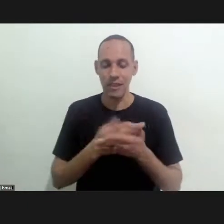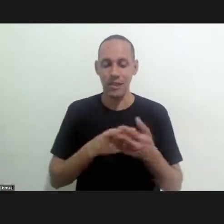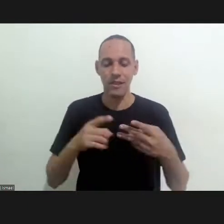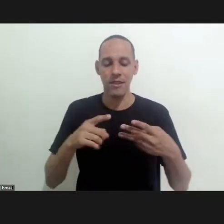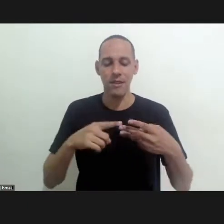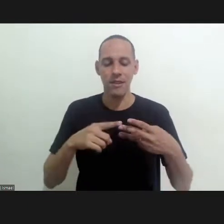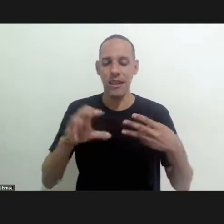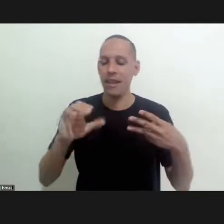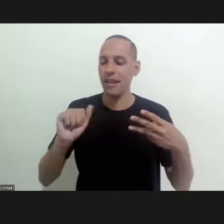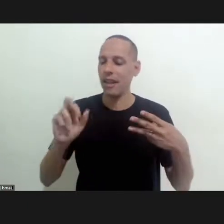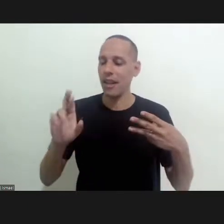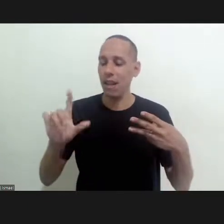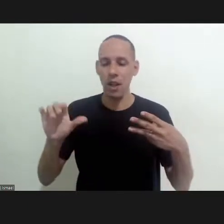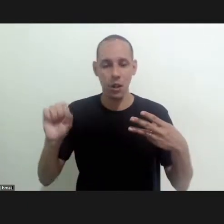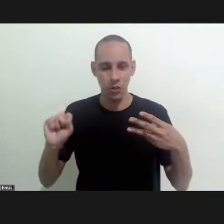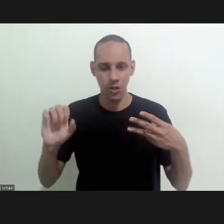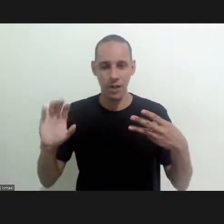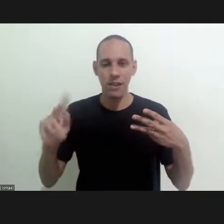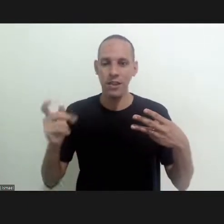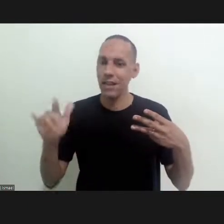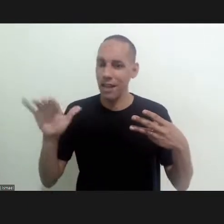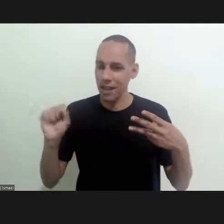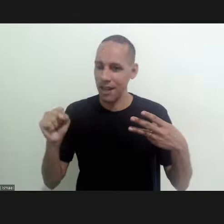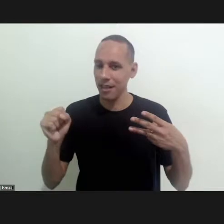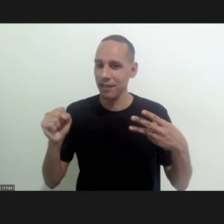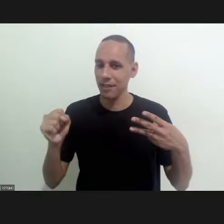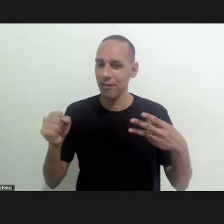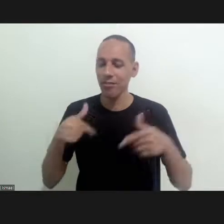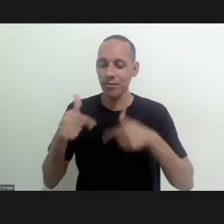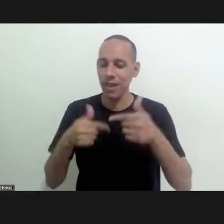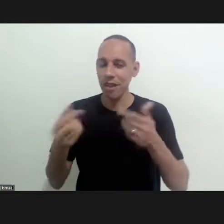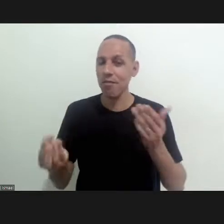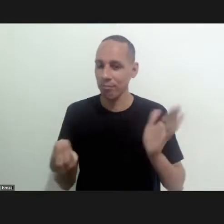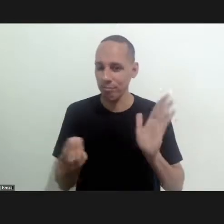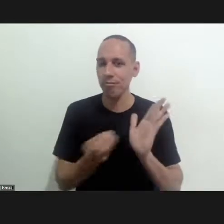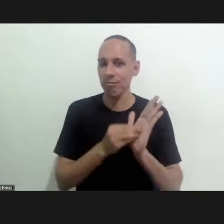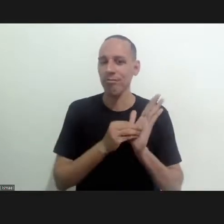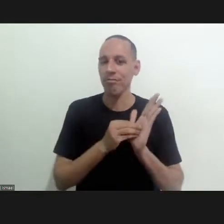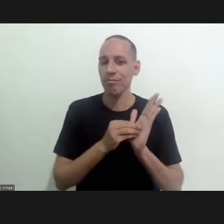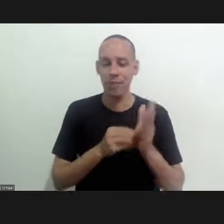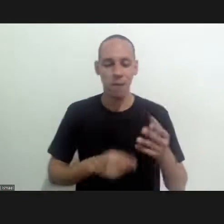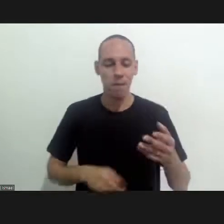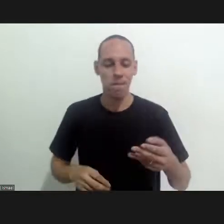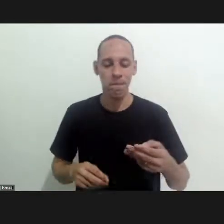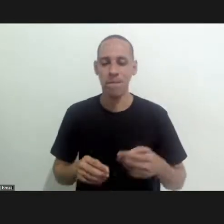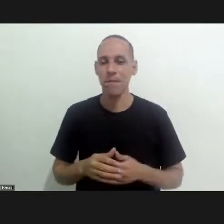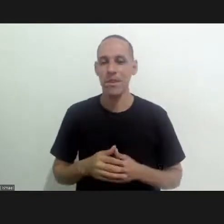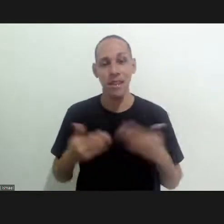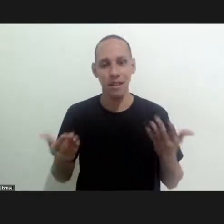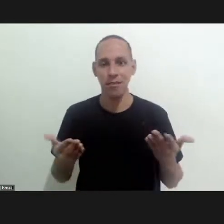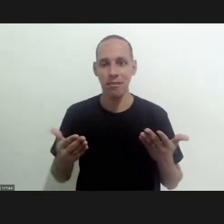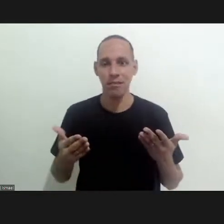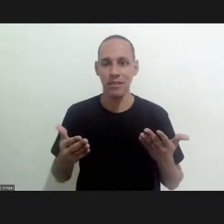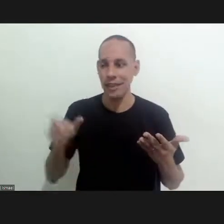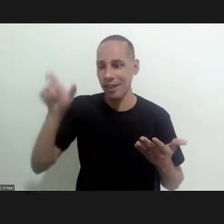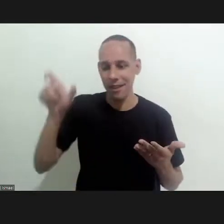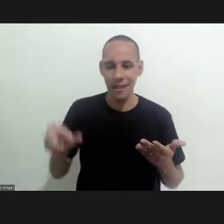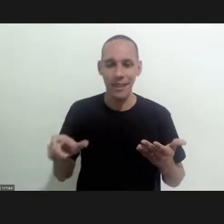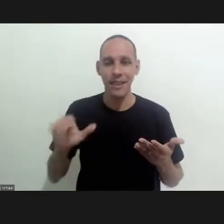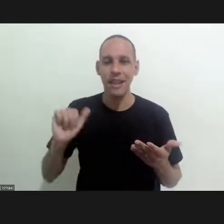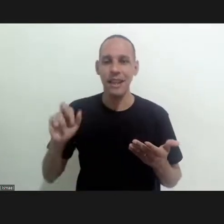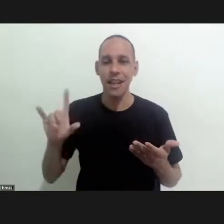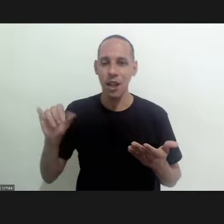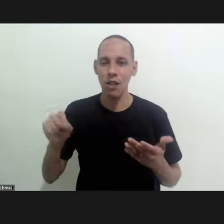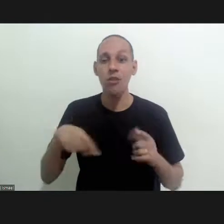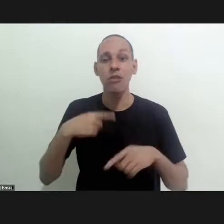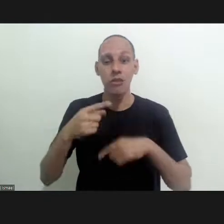carlos chagas who publishes his uh monumental work and